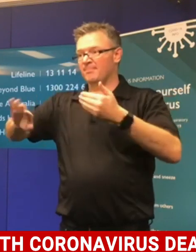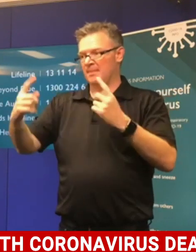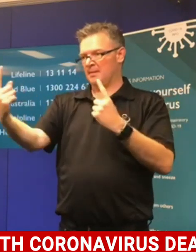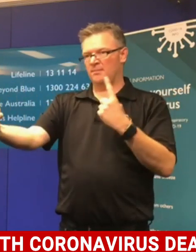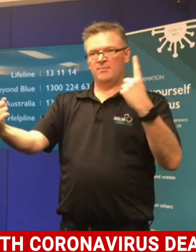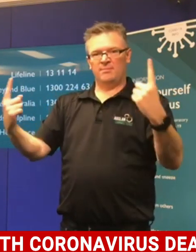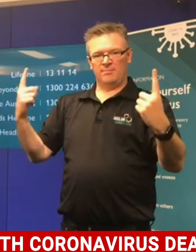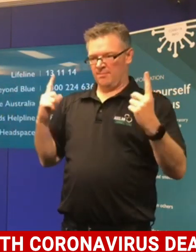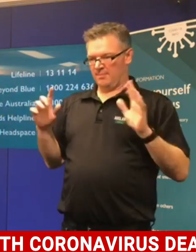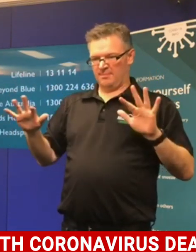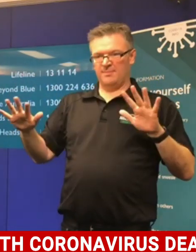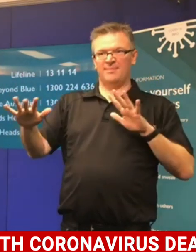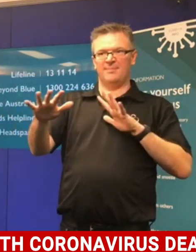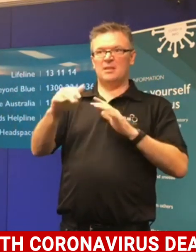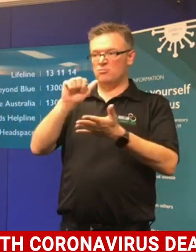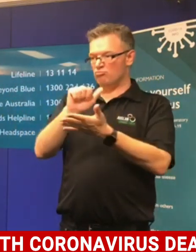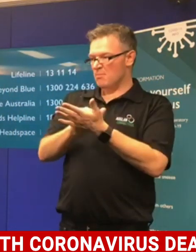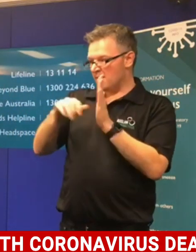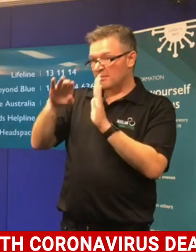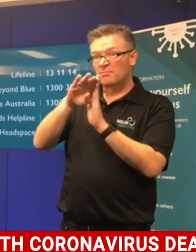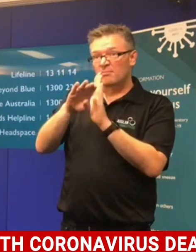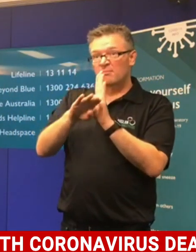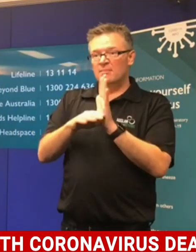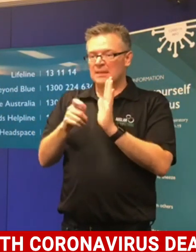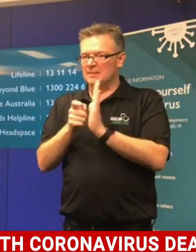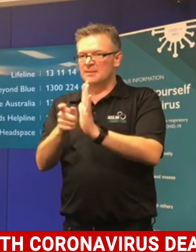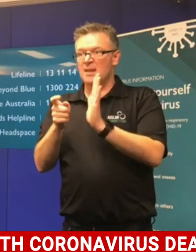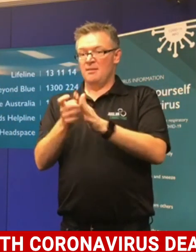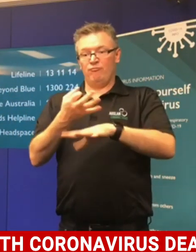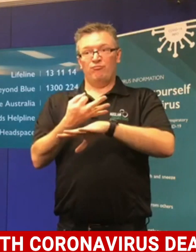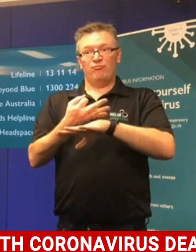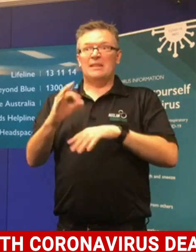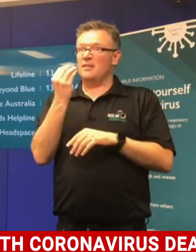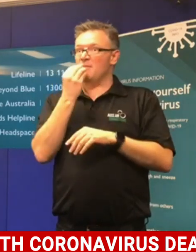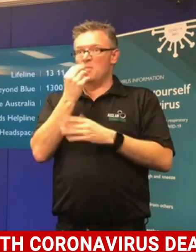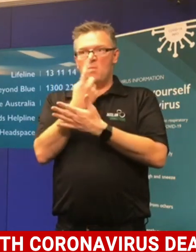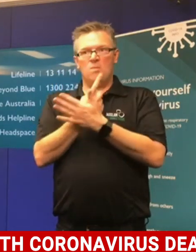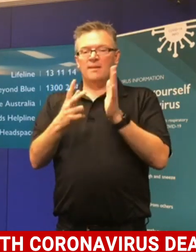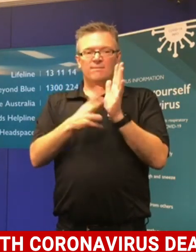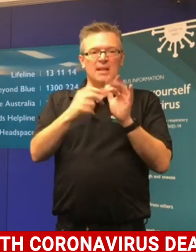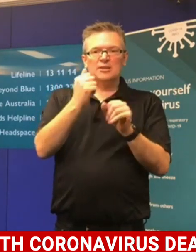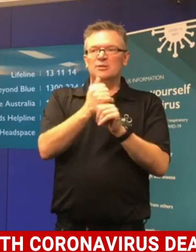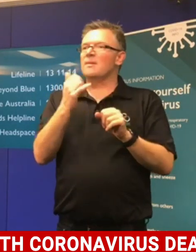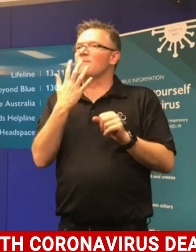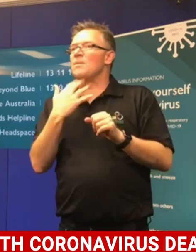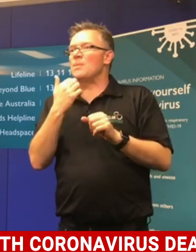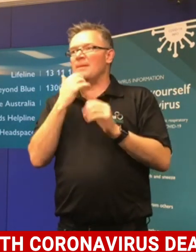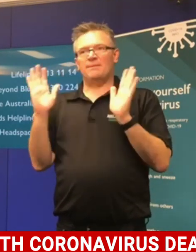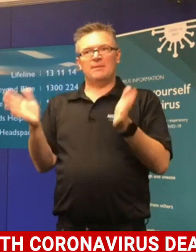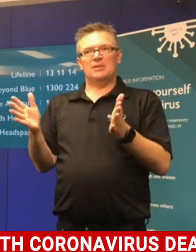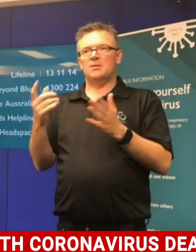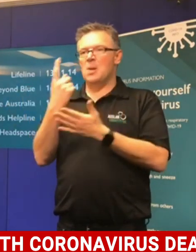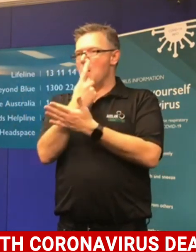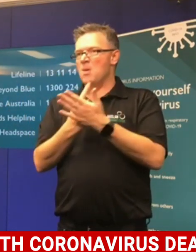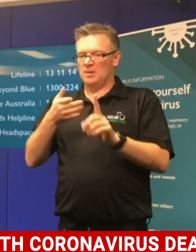in terms of the rules regarding fresh produce that the market will still be able to continue but it will be only that, one for fresh